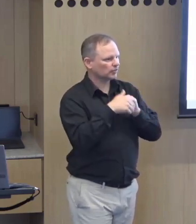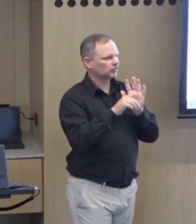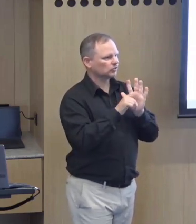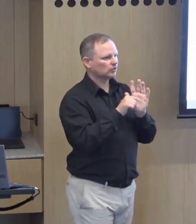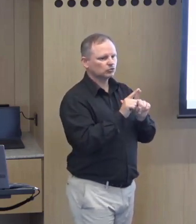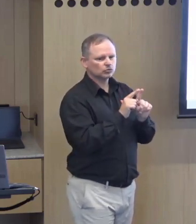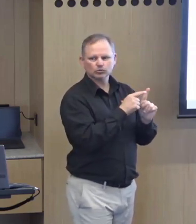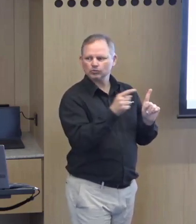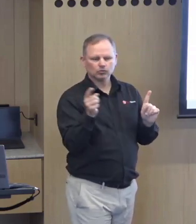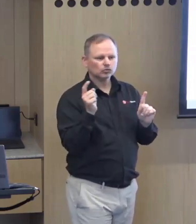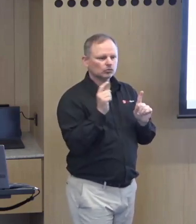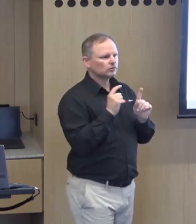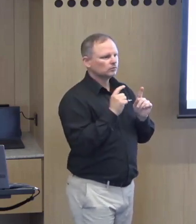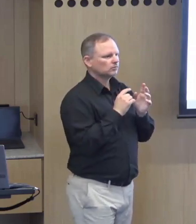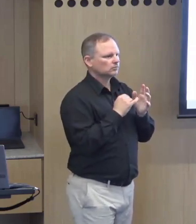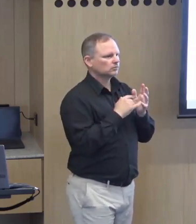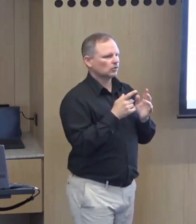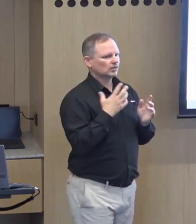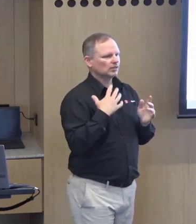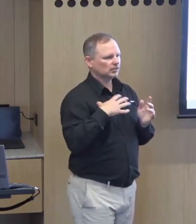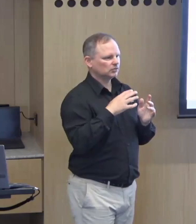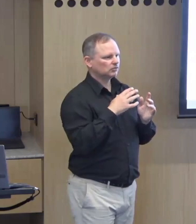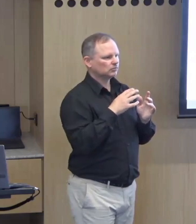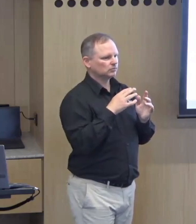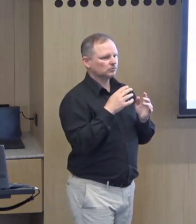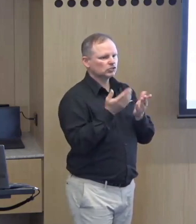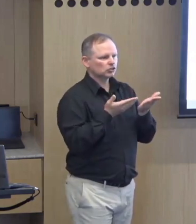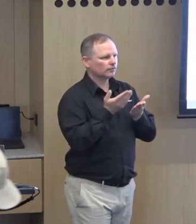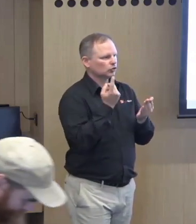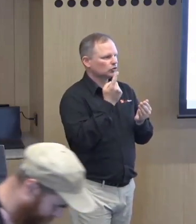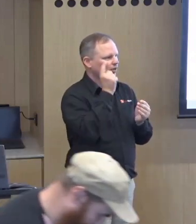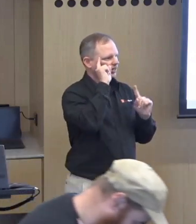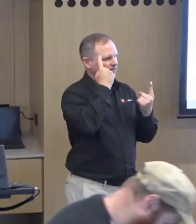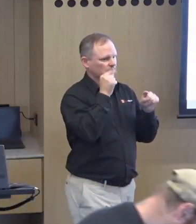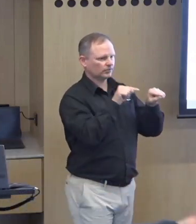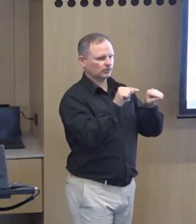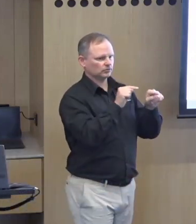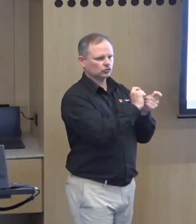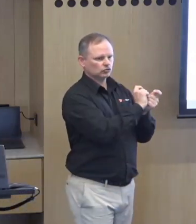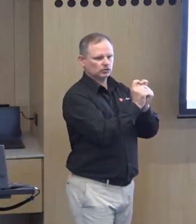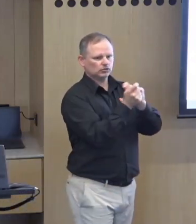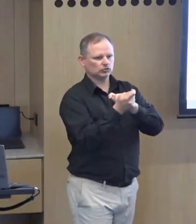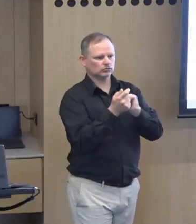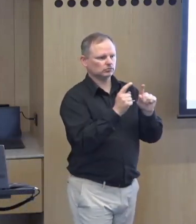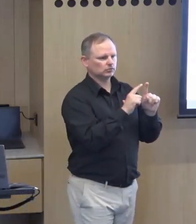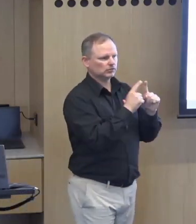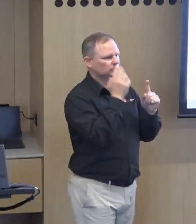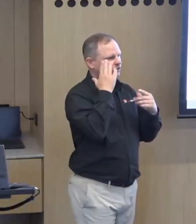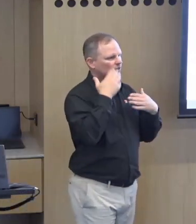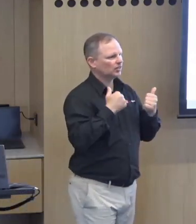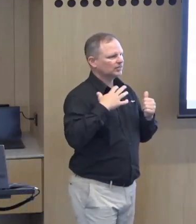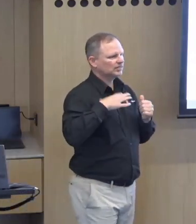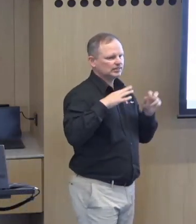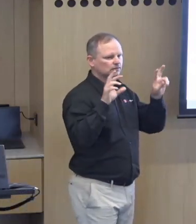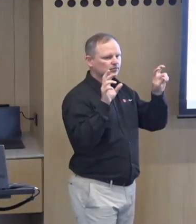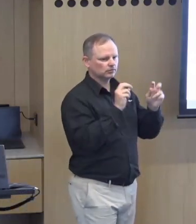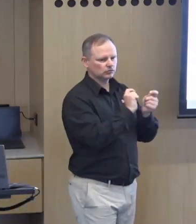enjoy that experience. So and of course at that time in their in the age groups as they become teenagers their